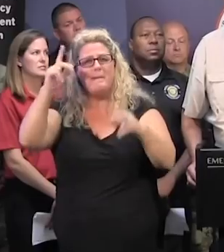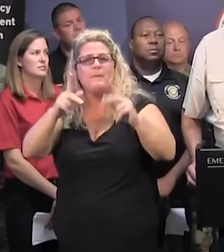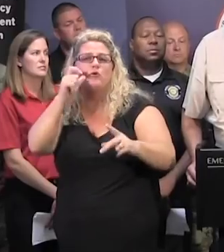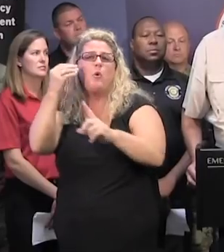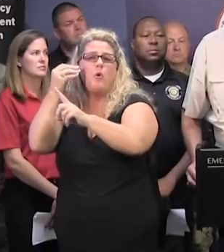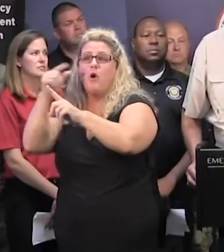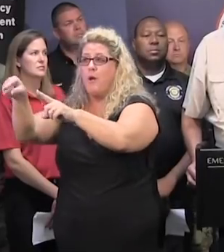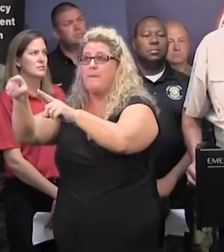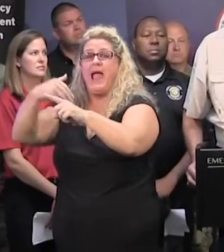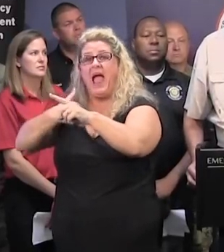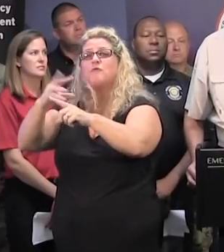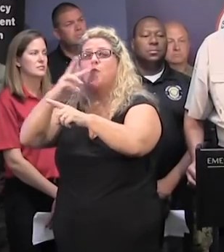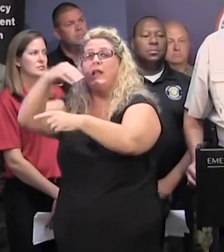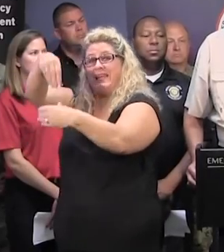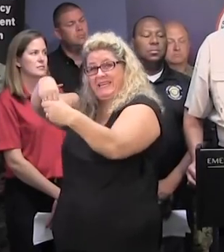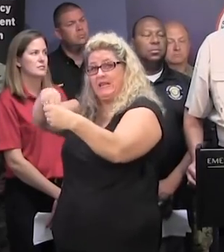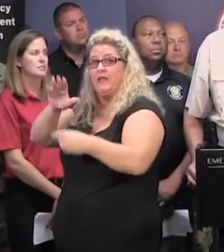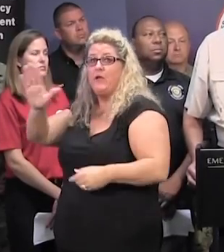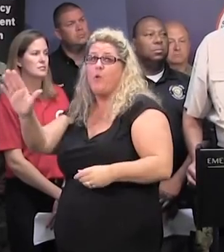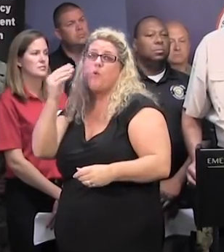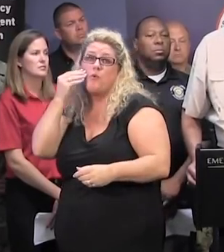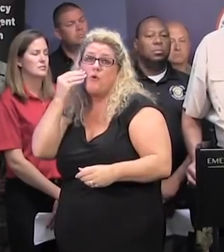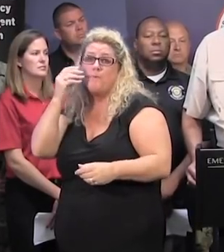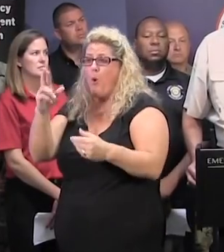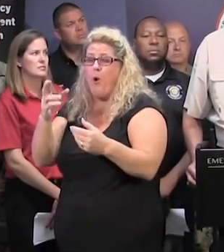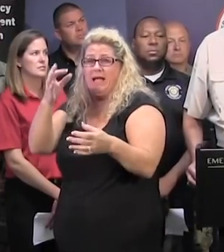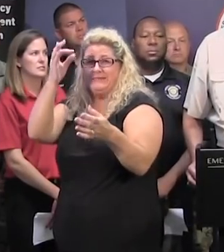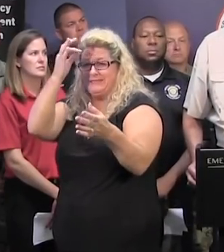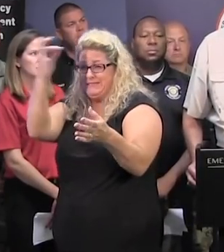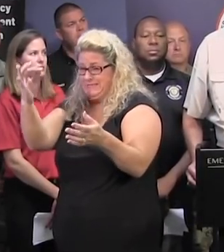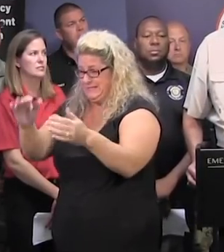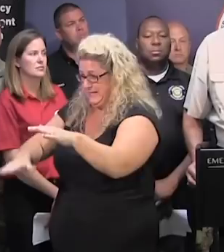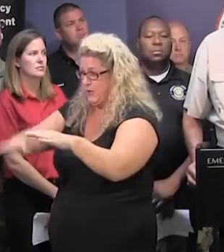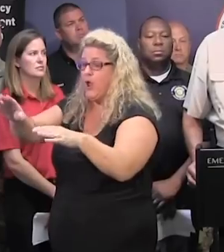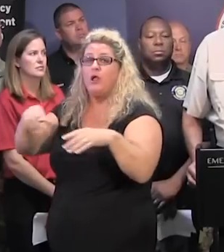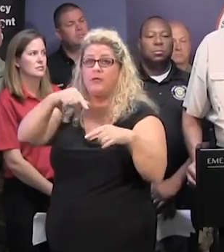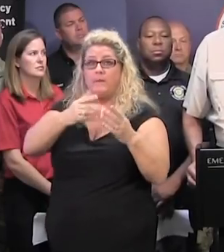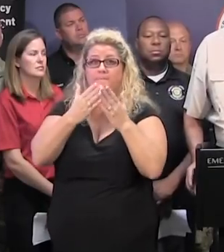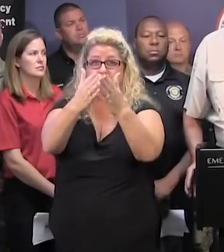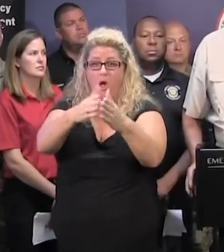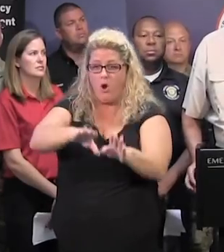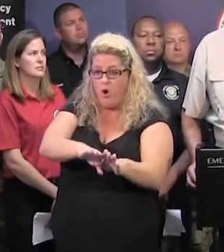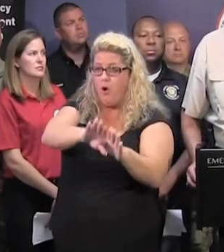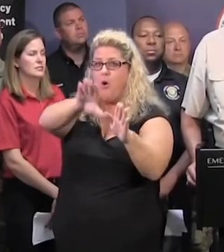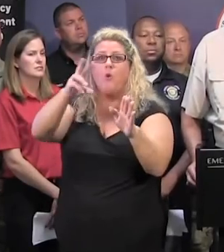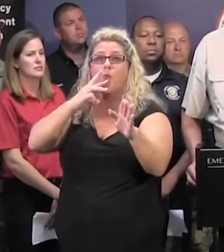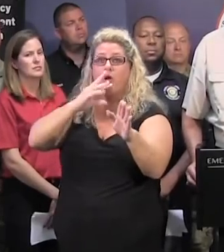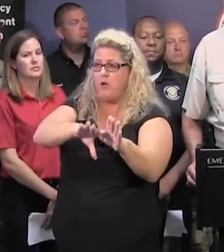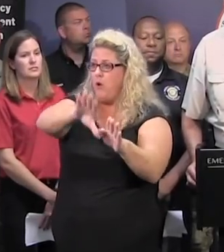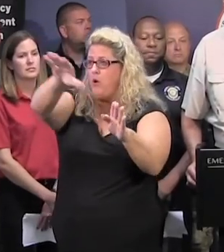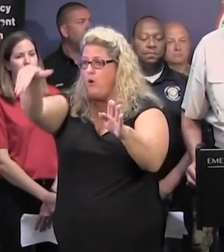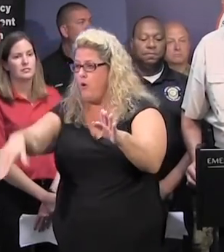that may have water in their home or almost in their homes by boat wakes that will put water in their homes and